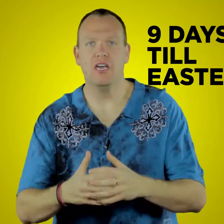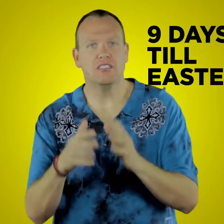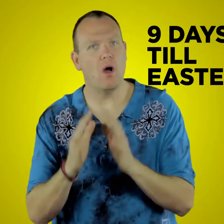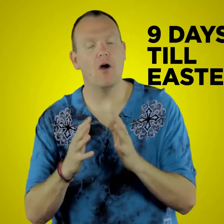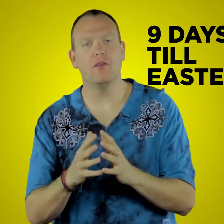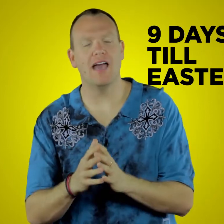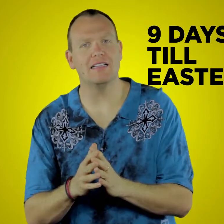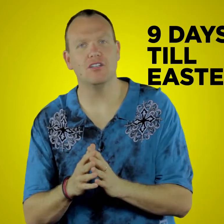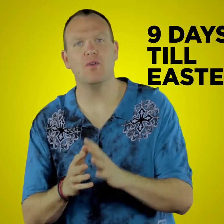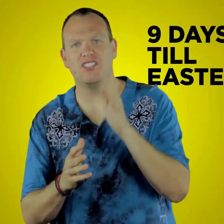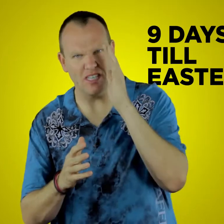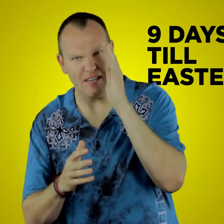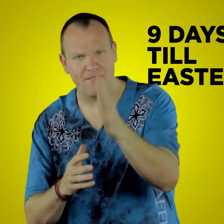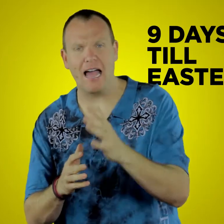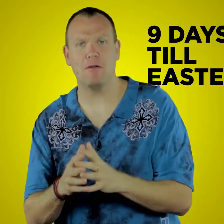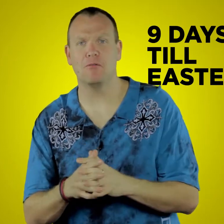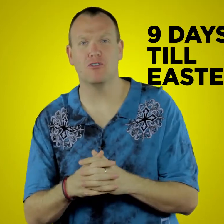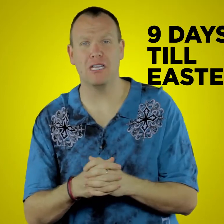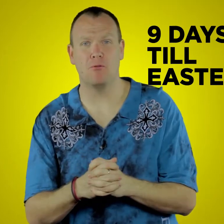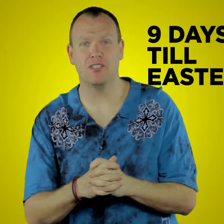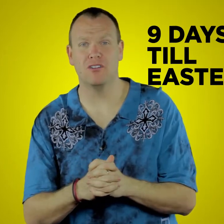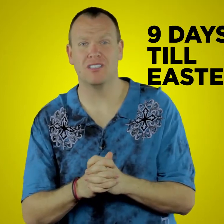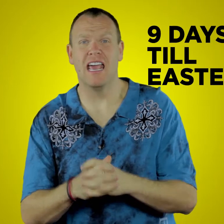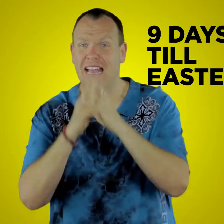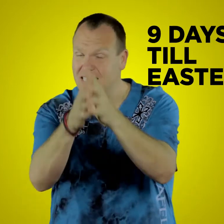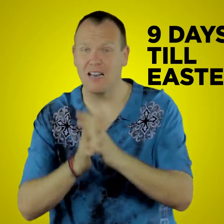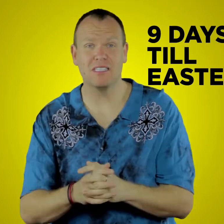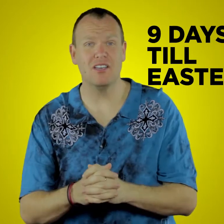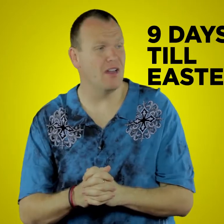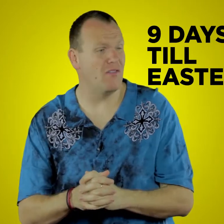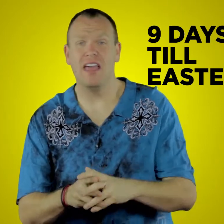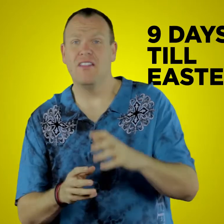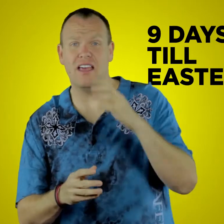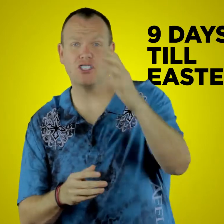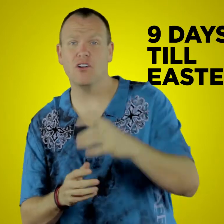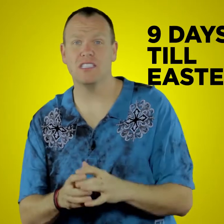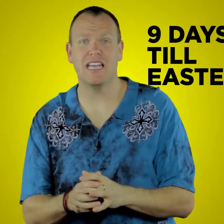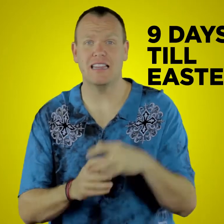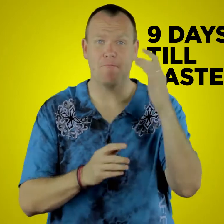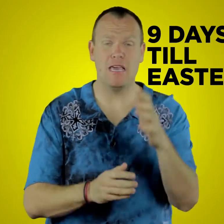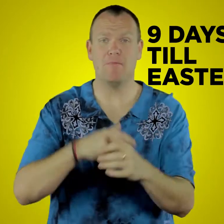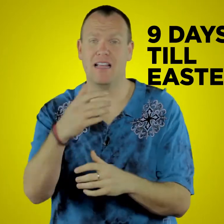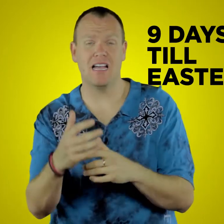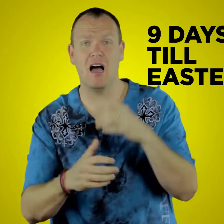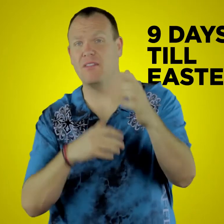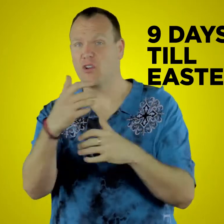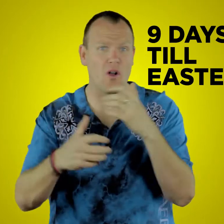So all you've got to do is just invite people to Grace Point Church and tell them, say, you know that church has got that Peep and that Tom and they're going